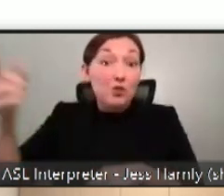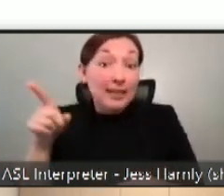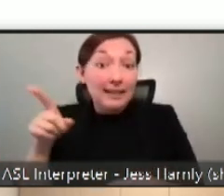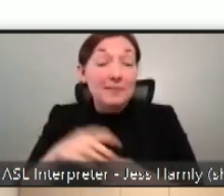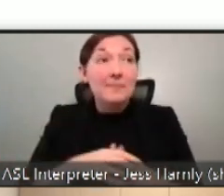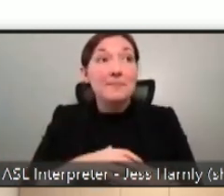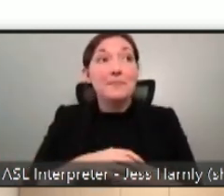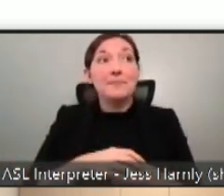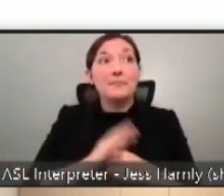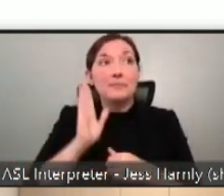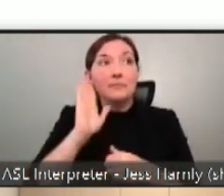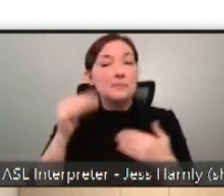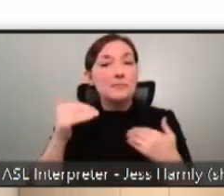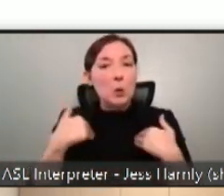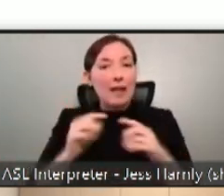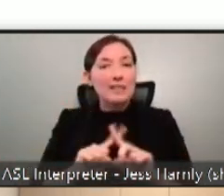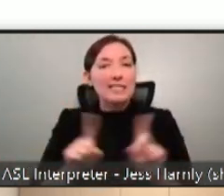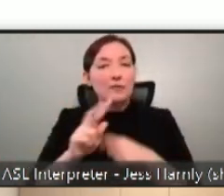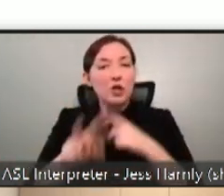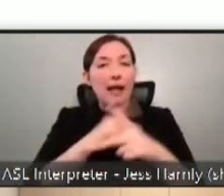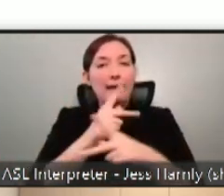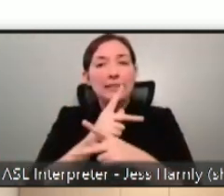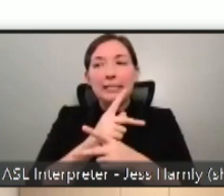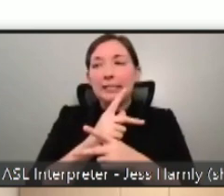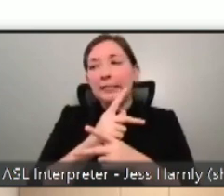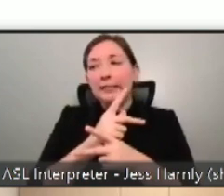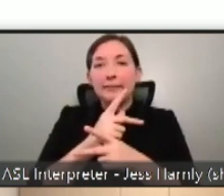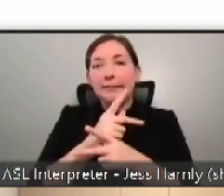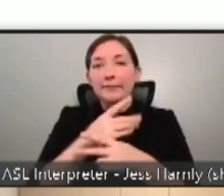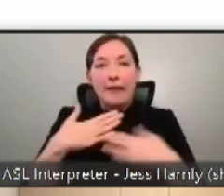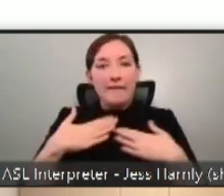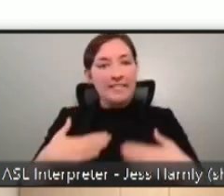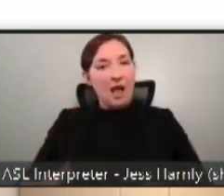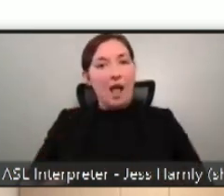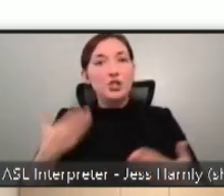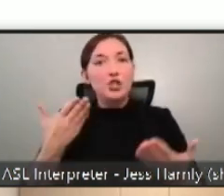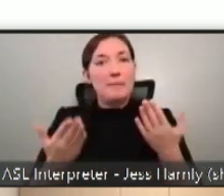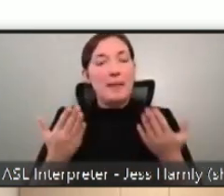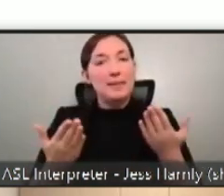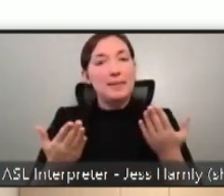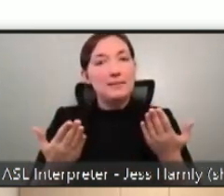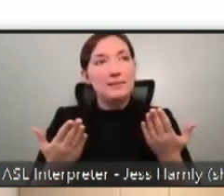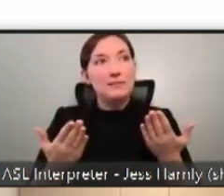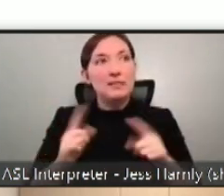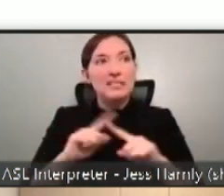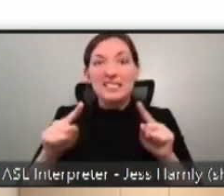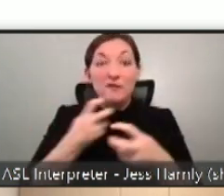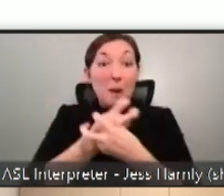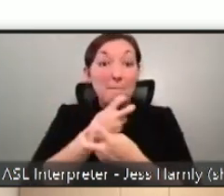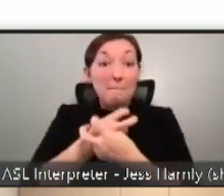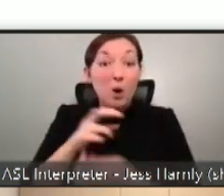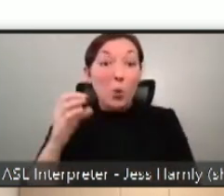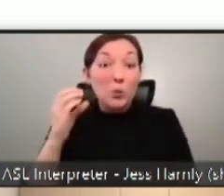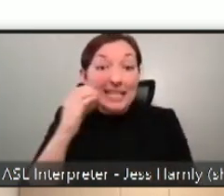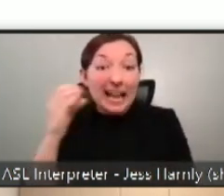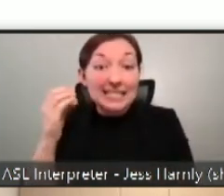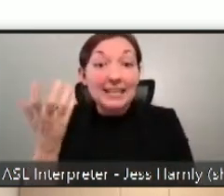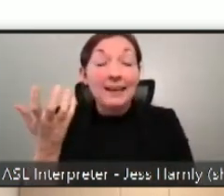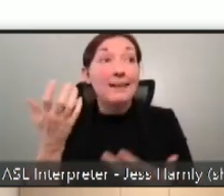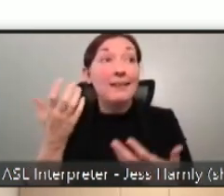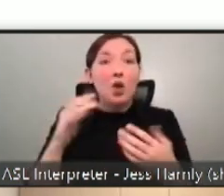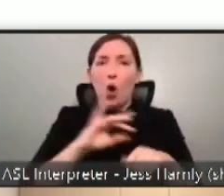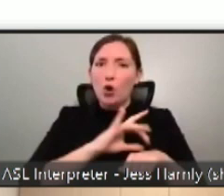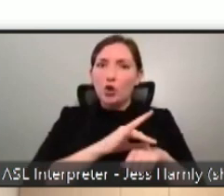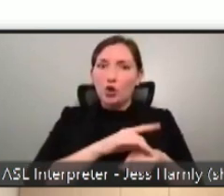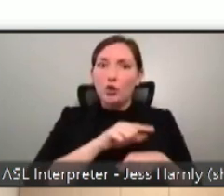they will have a different kind of physiology, potentially different bone density, which would on Earth, they'd be